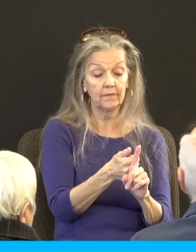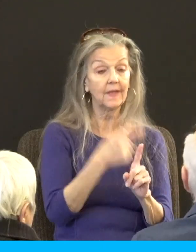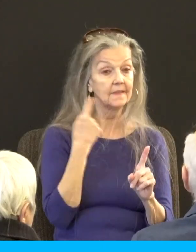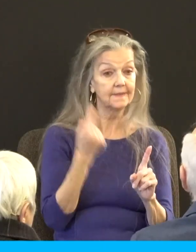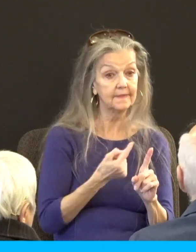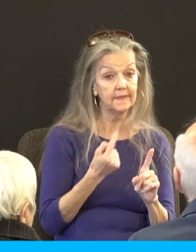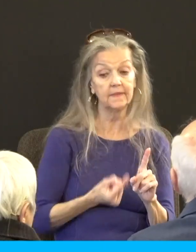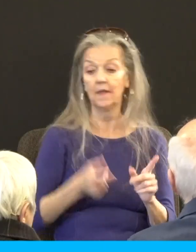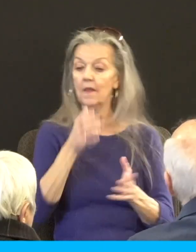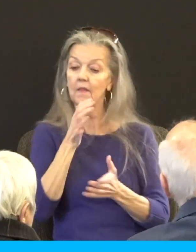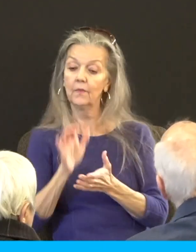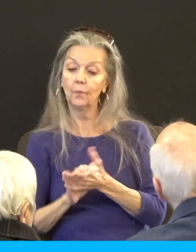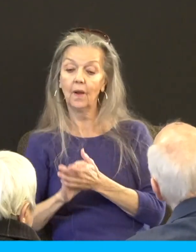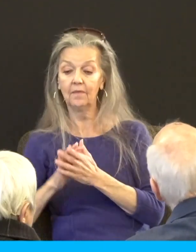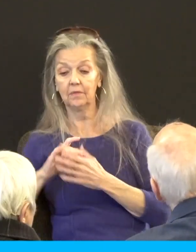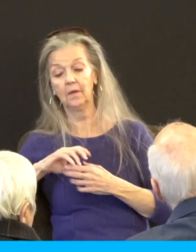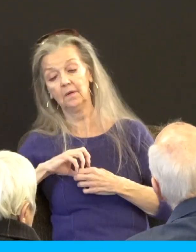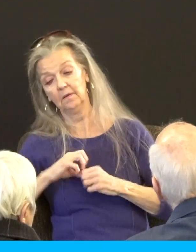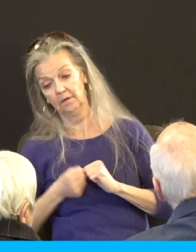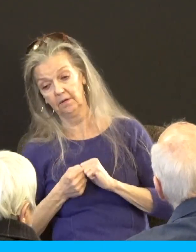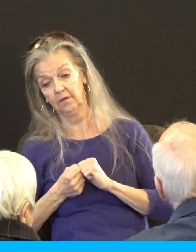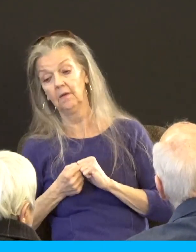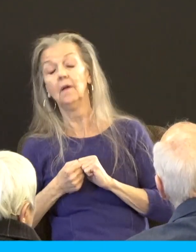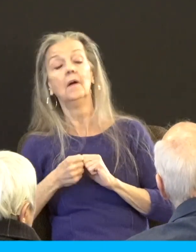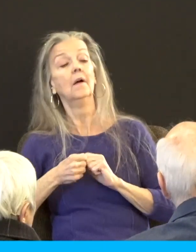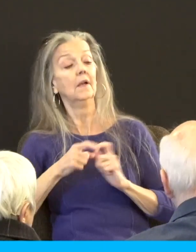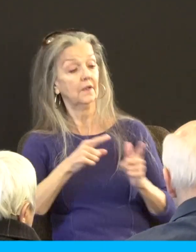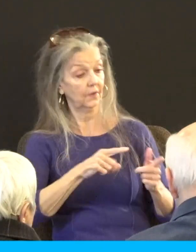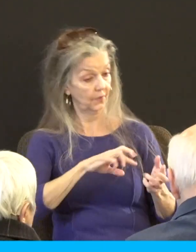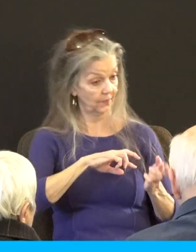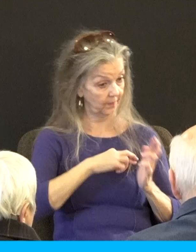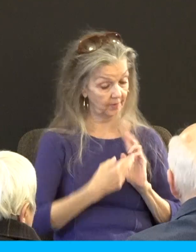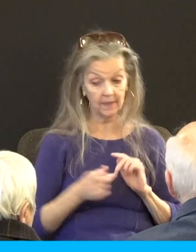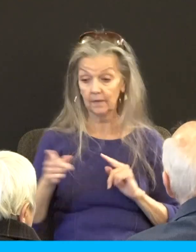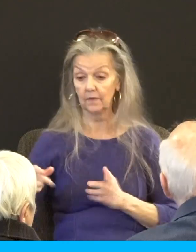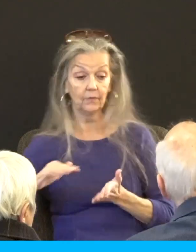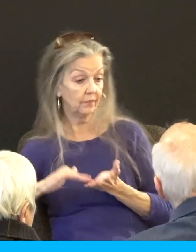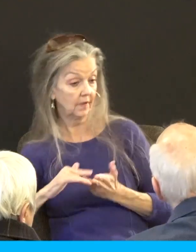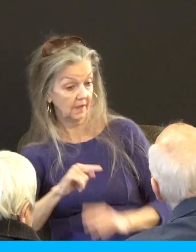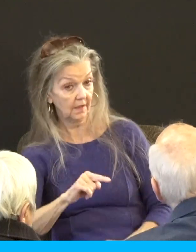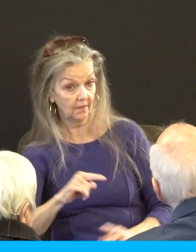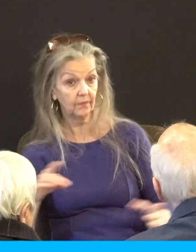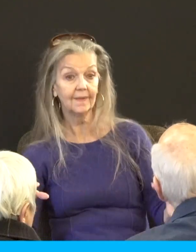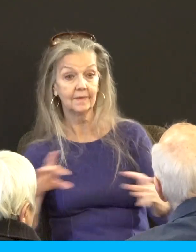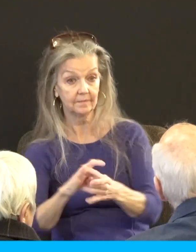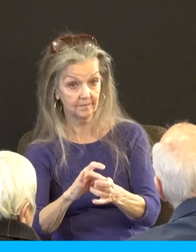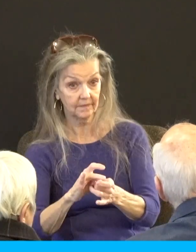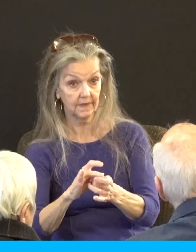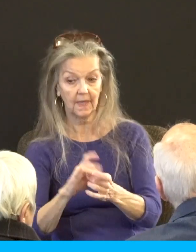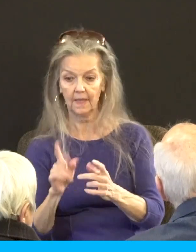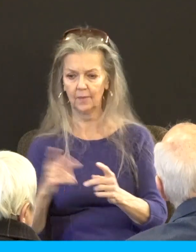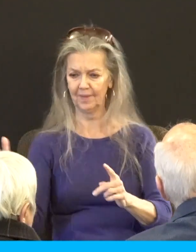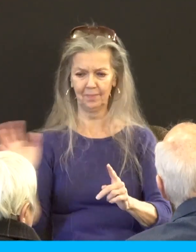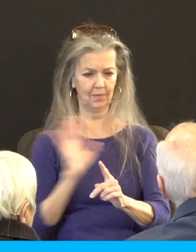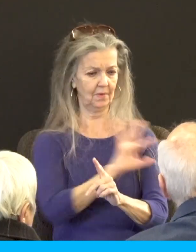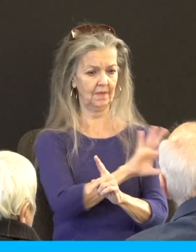broken she comes back really repentant really healed their marriage is like wow this is great and there are people around them who say well I just can't forgive her for what you did to them